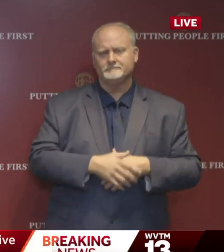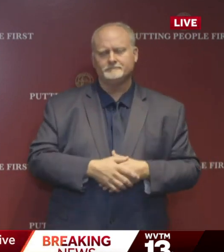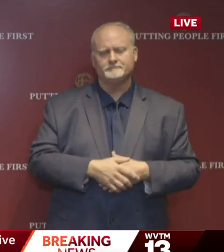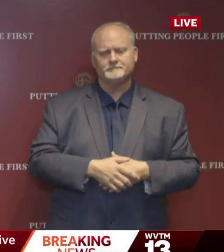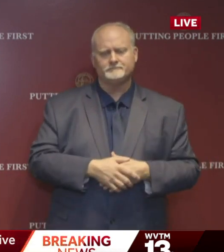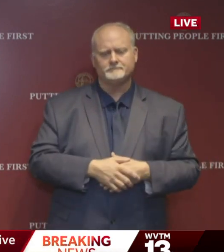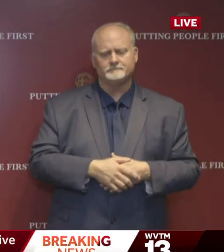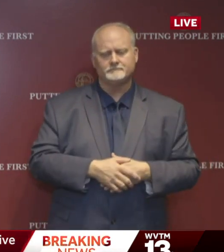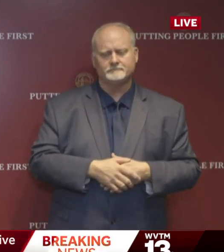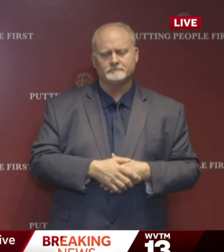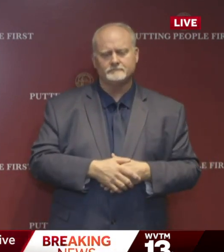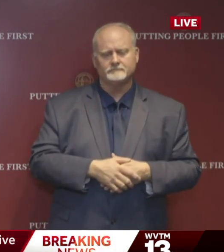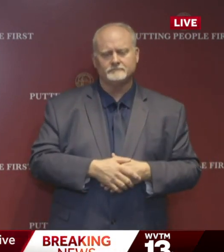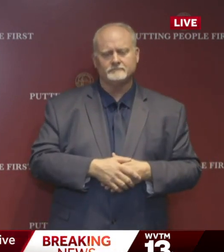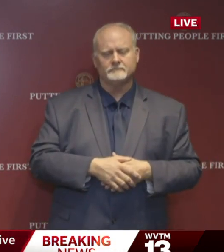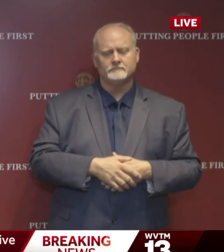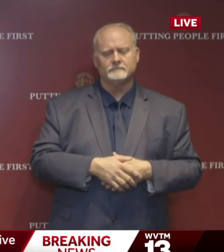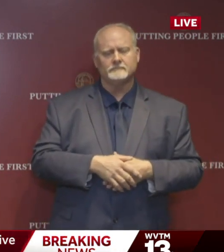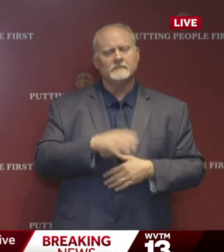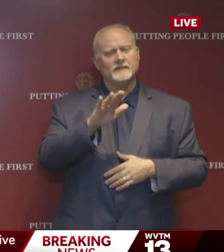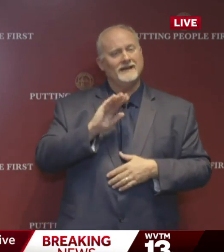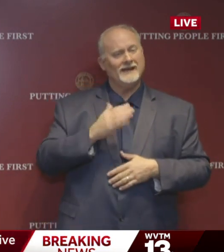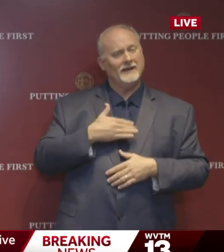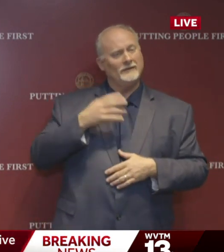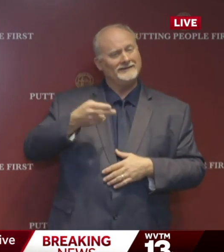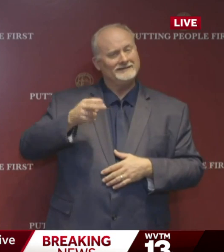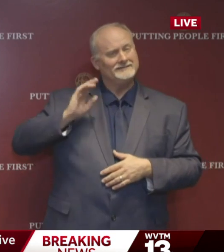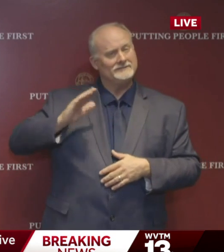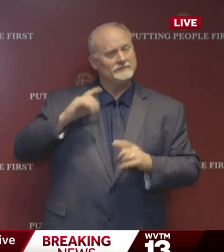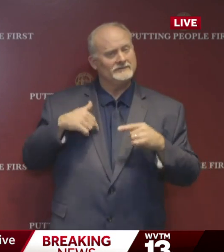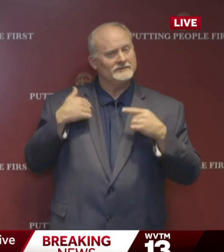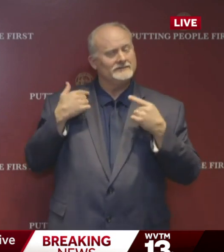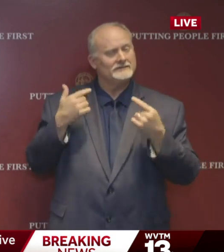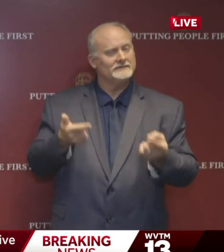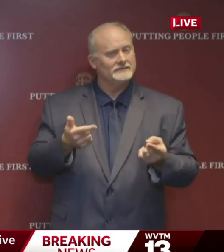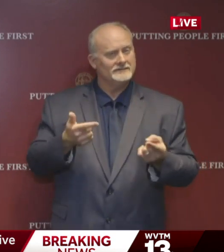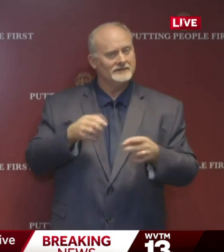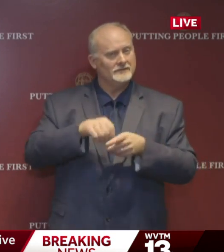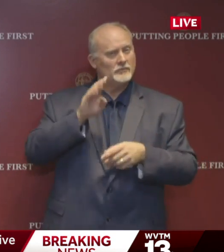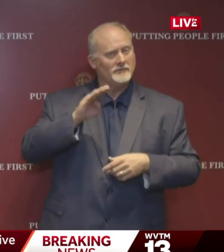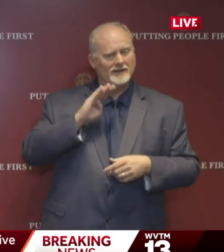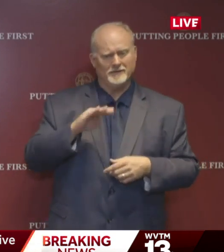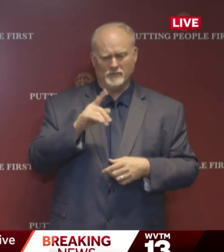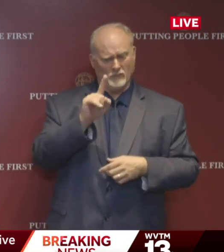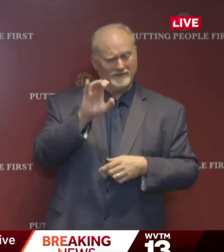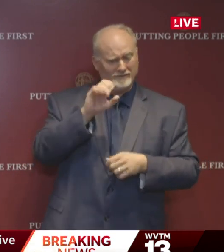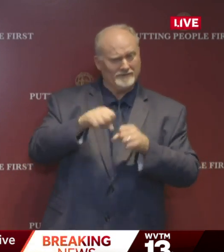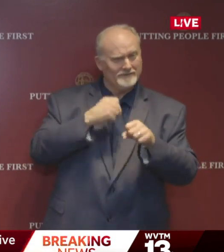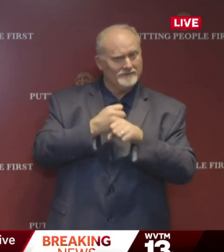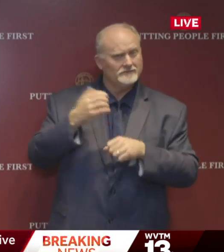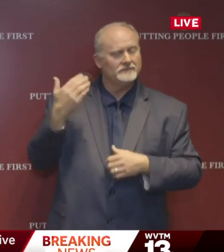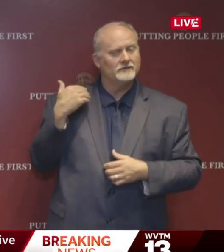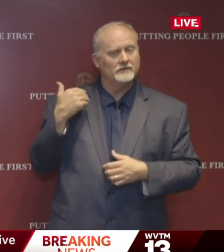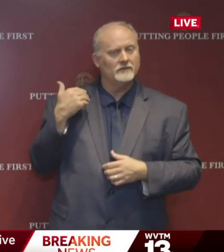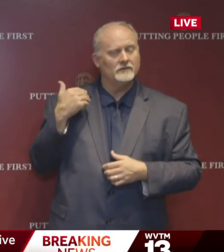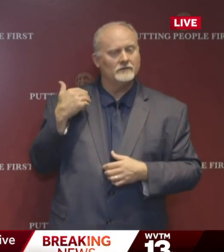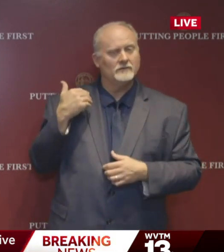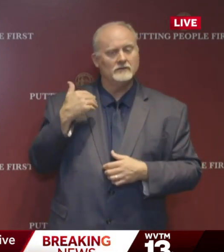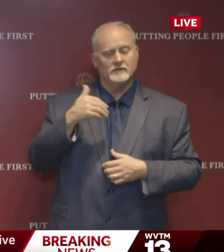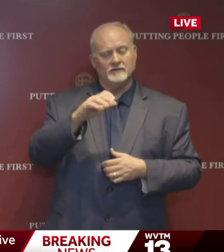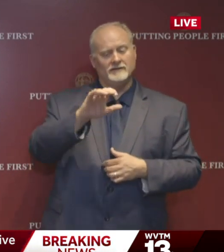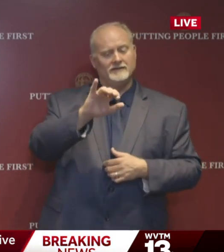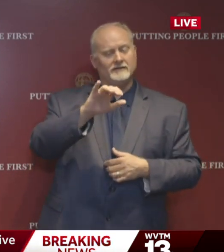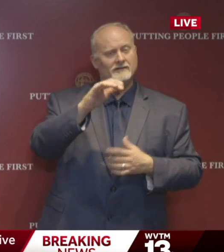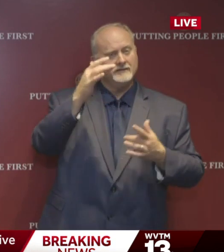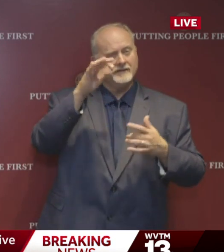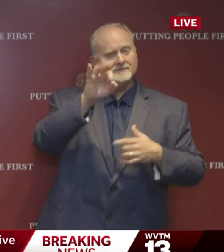especially considering our history it was just a hundred years ago the influenza